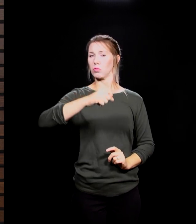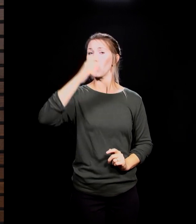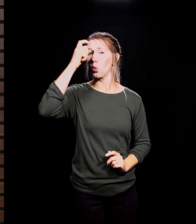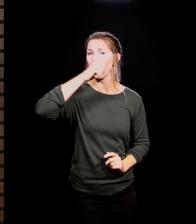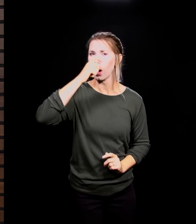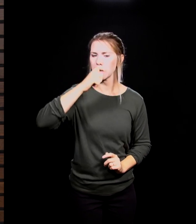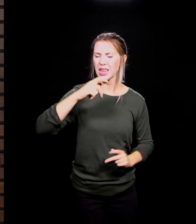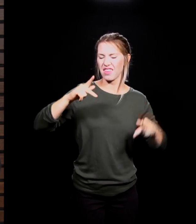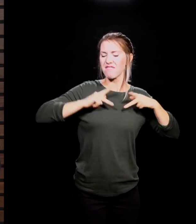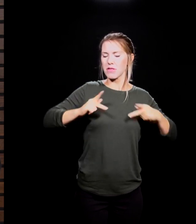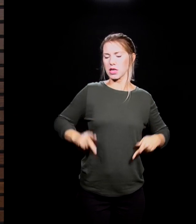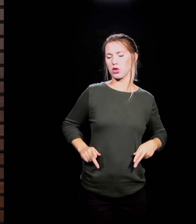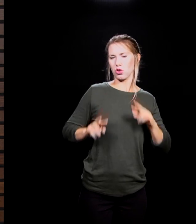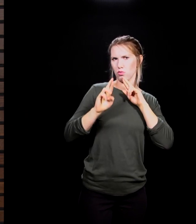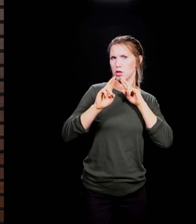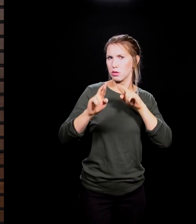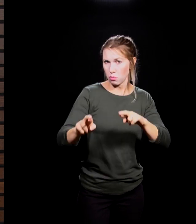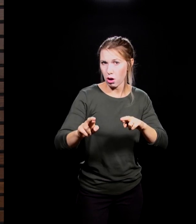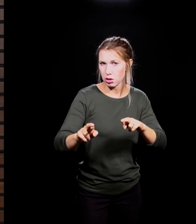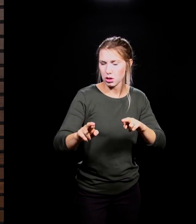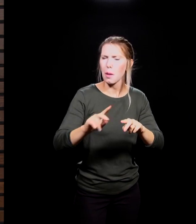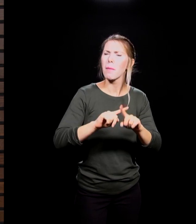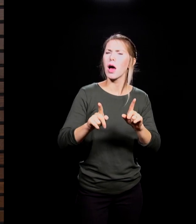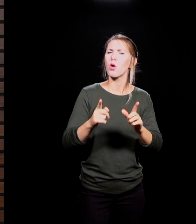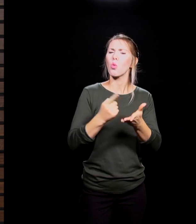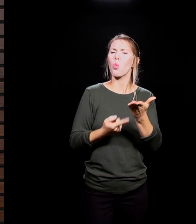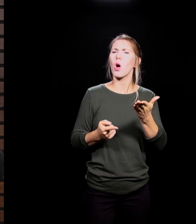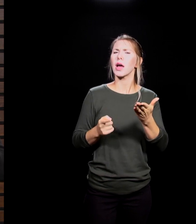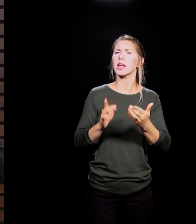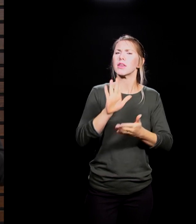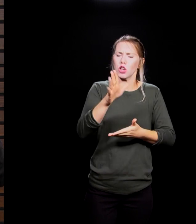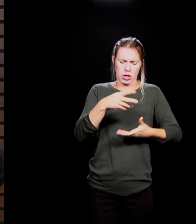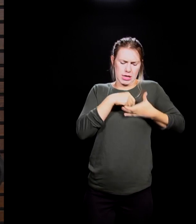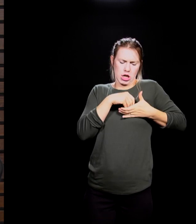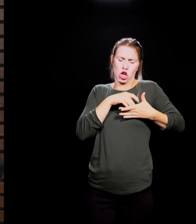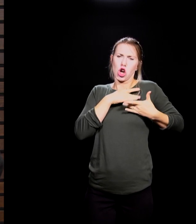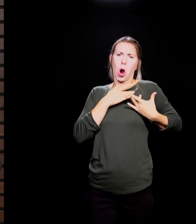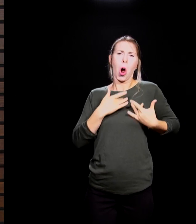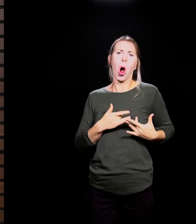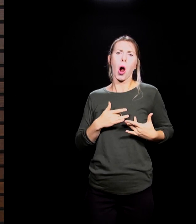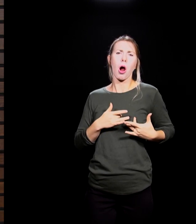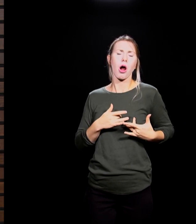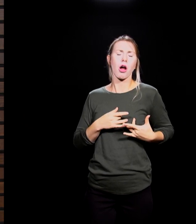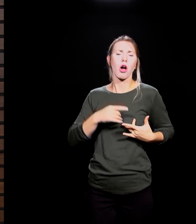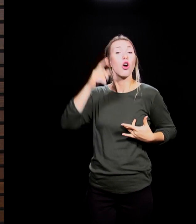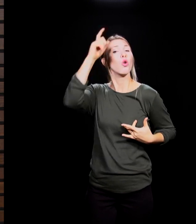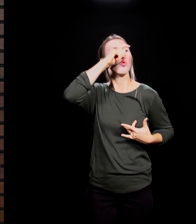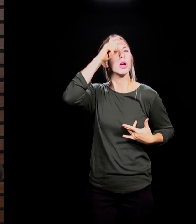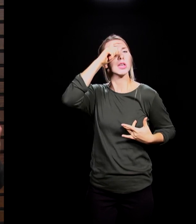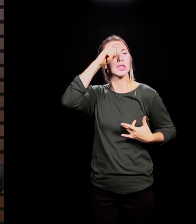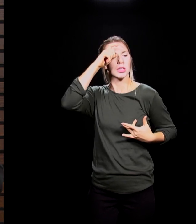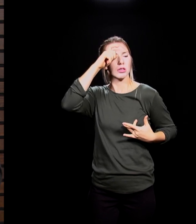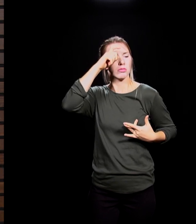question is, what's the internal heart? See, if it's wisdom that drives these types of practices, then that's a good place to be.